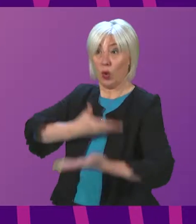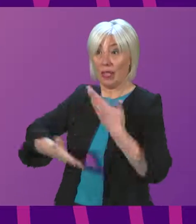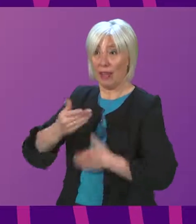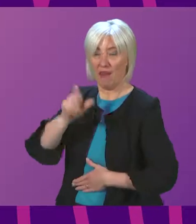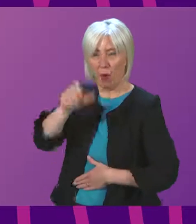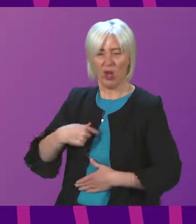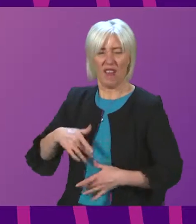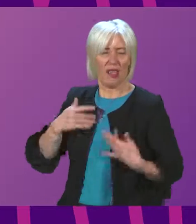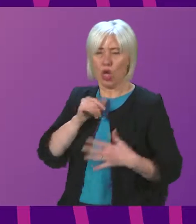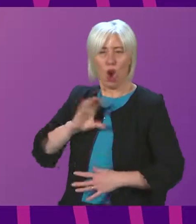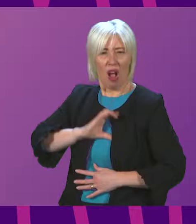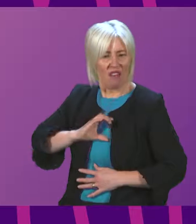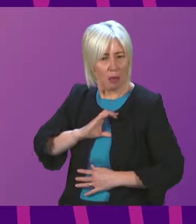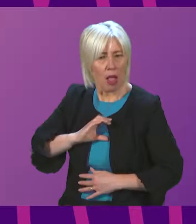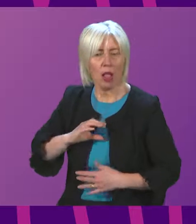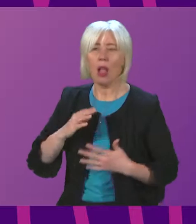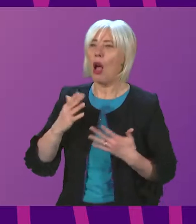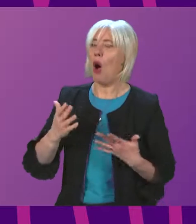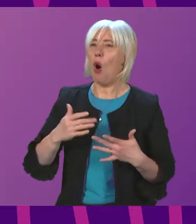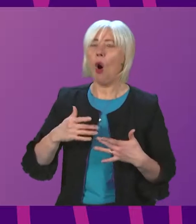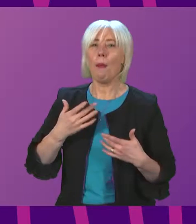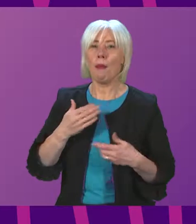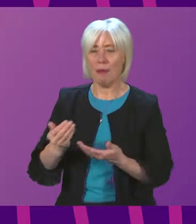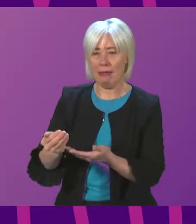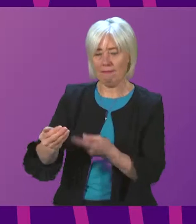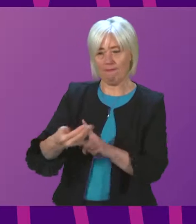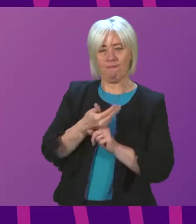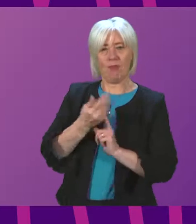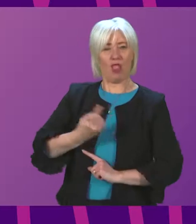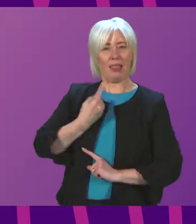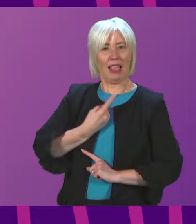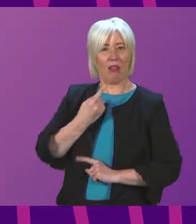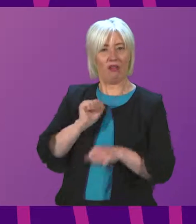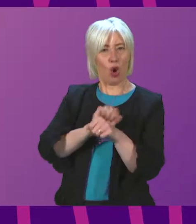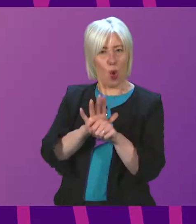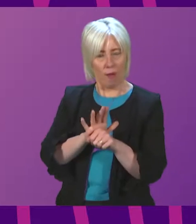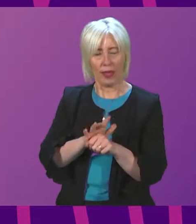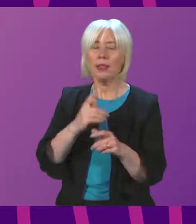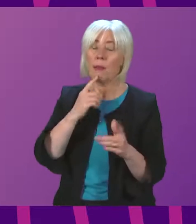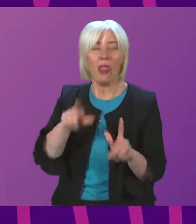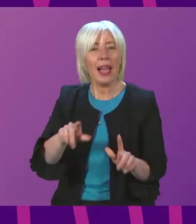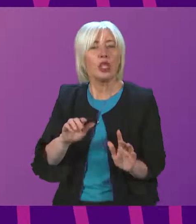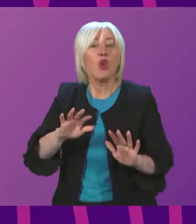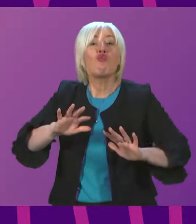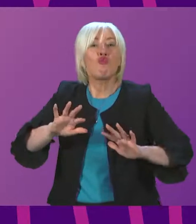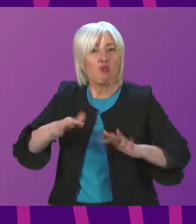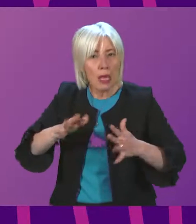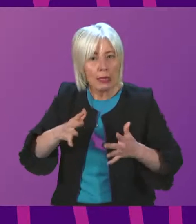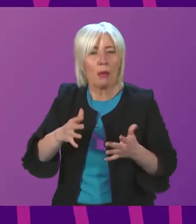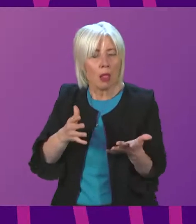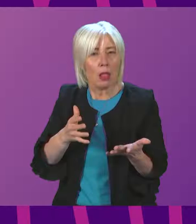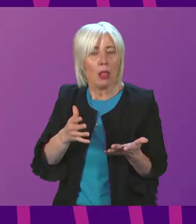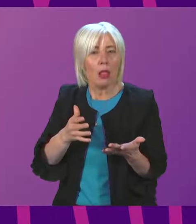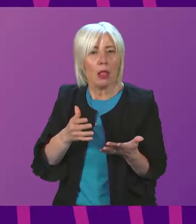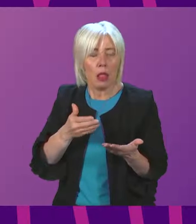doesn't feel comfortable or that perhaps have been shielding, then that is a reasonable proposition